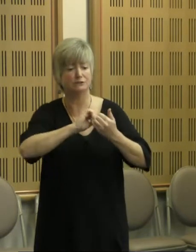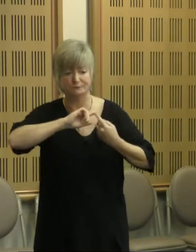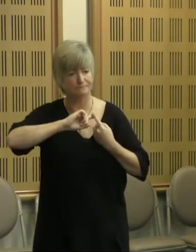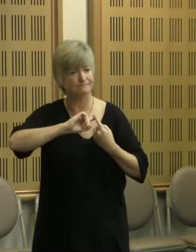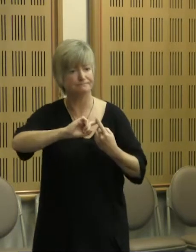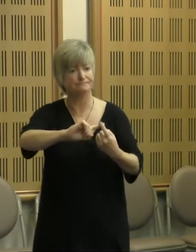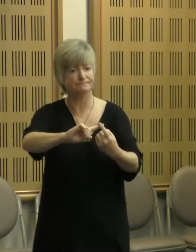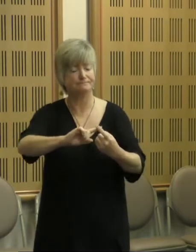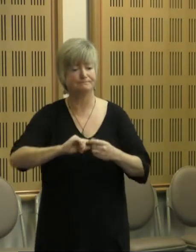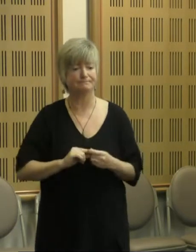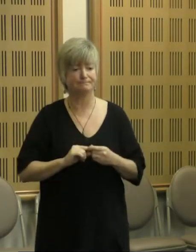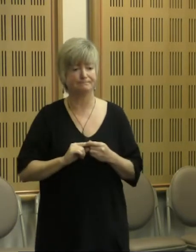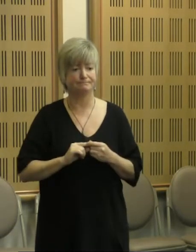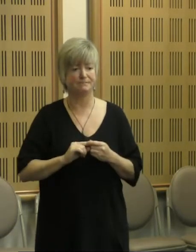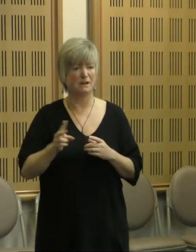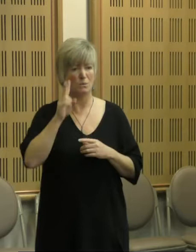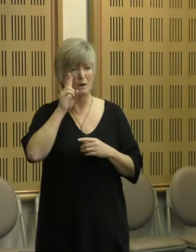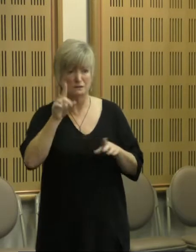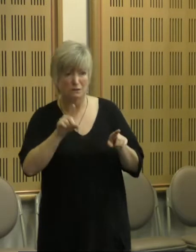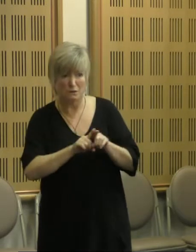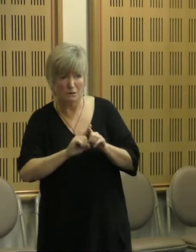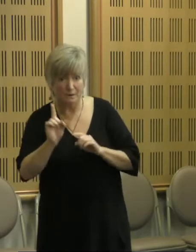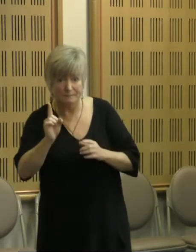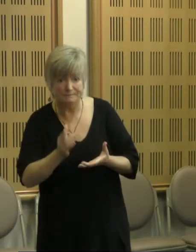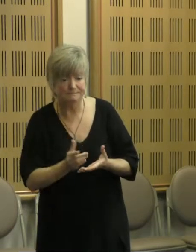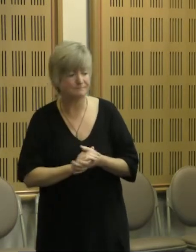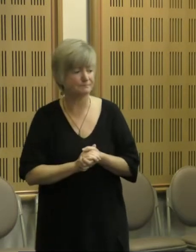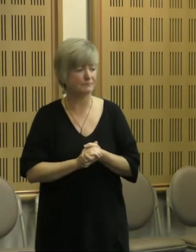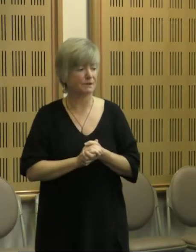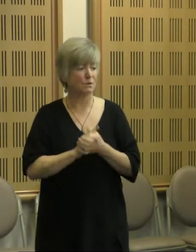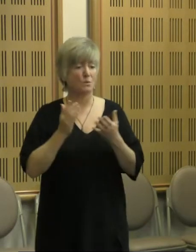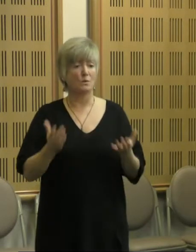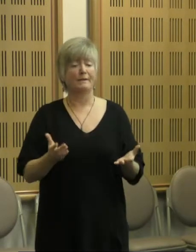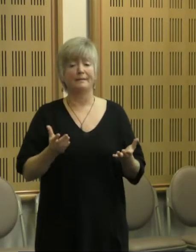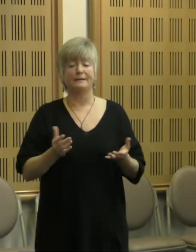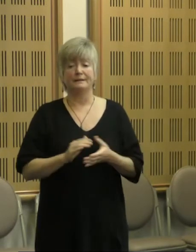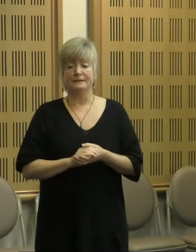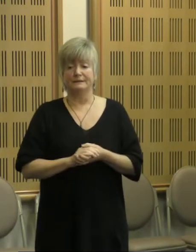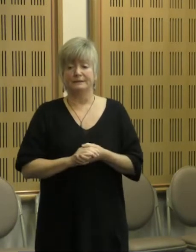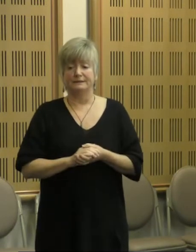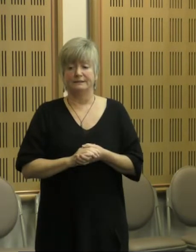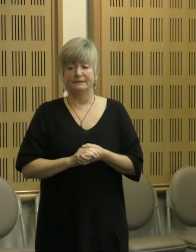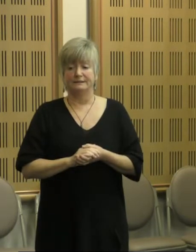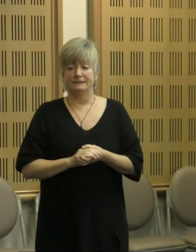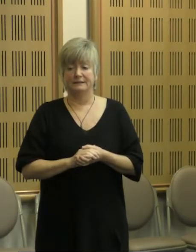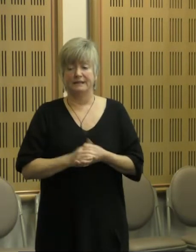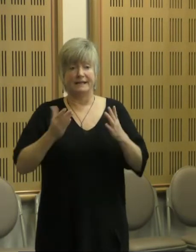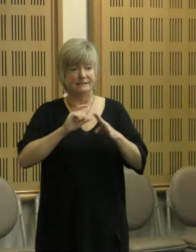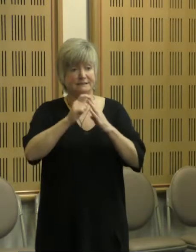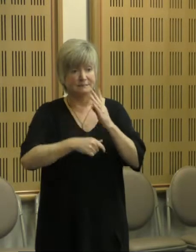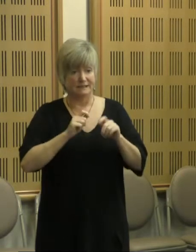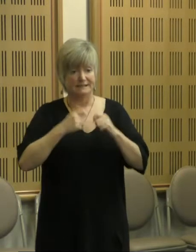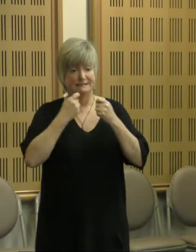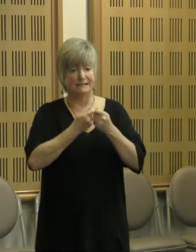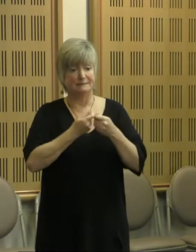And what does it look like in practice? So, what it means now is that any of the disability teams of the